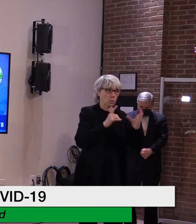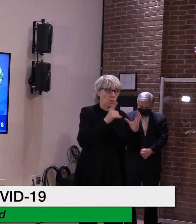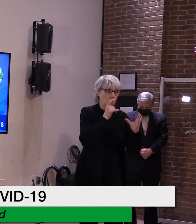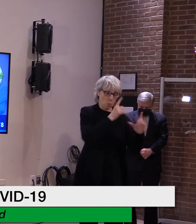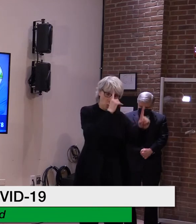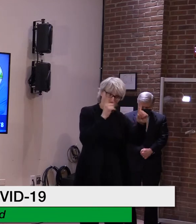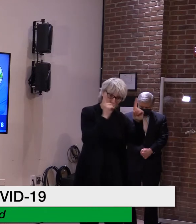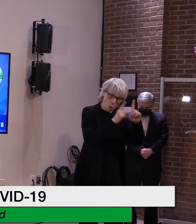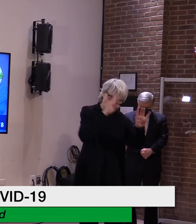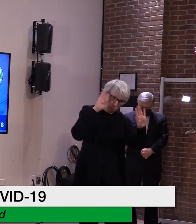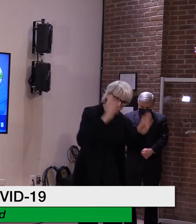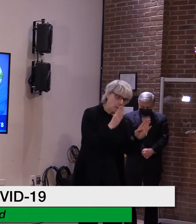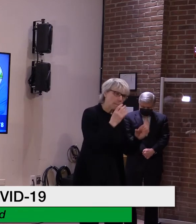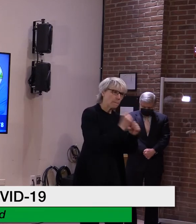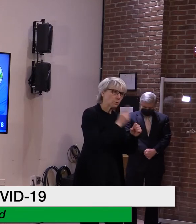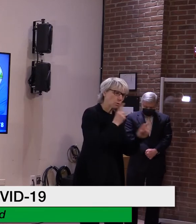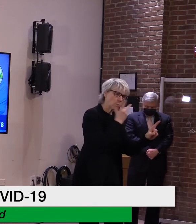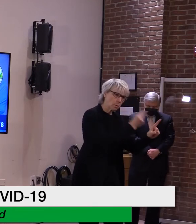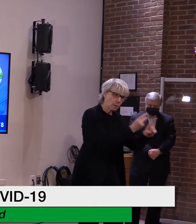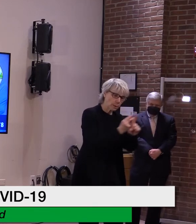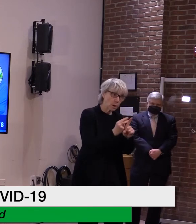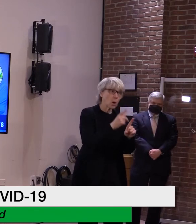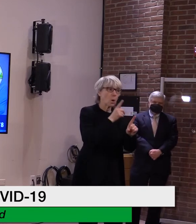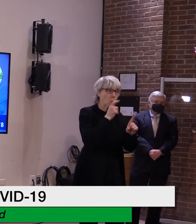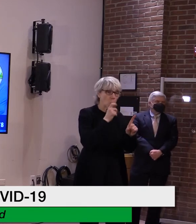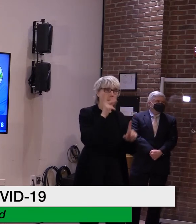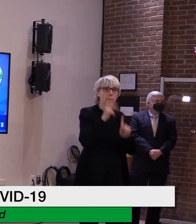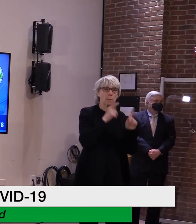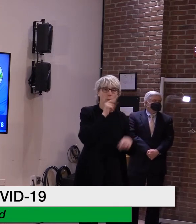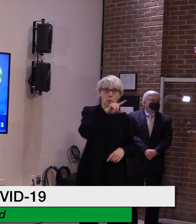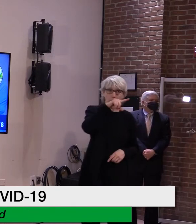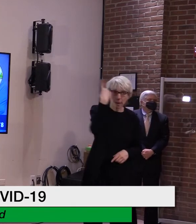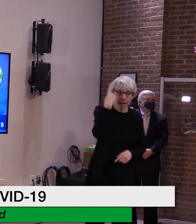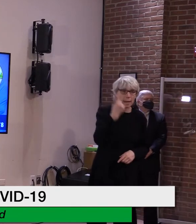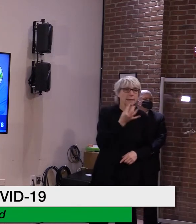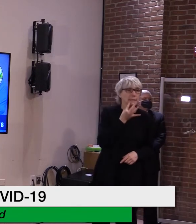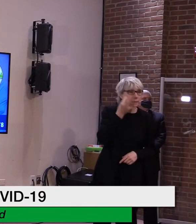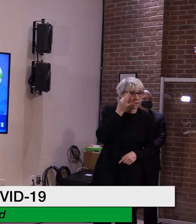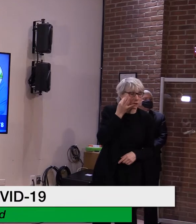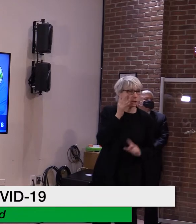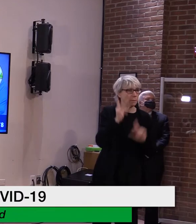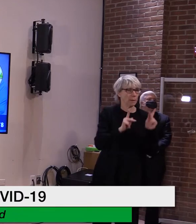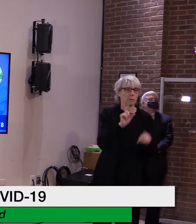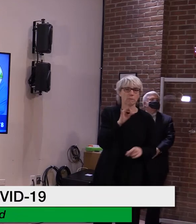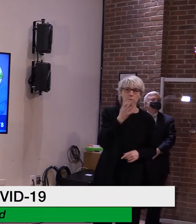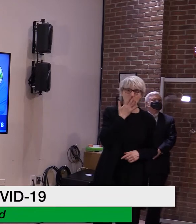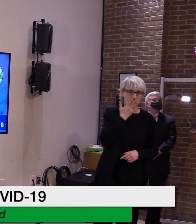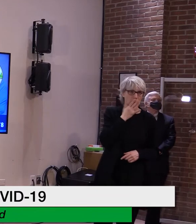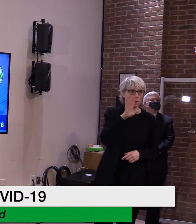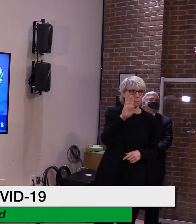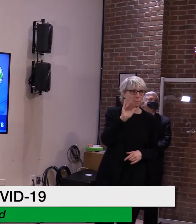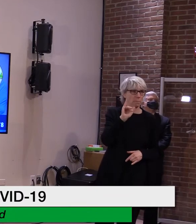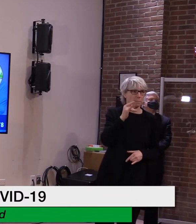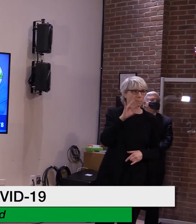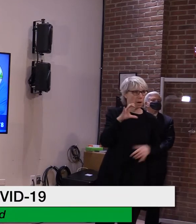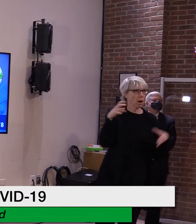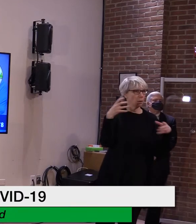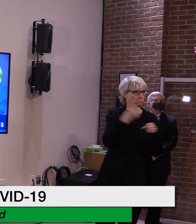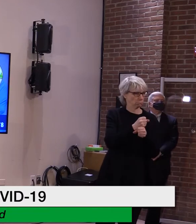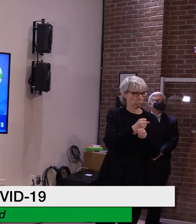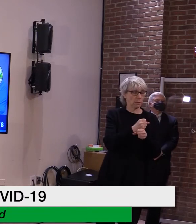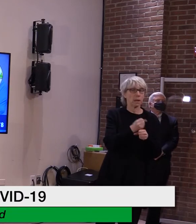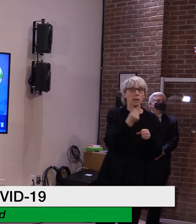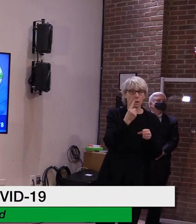are black, indigenous, and people of color. As we've said many times here, our data shows that BIPOC